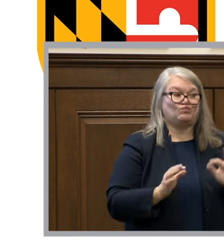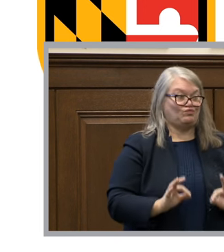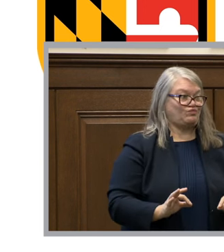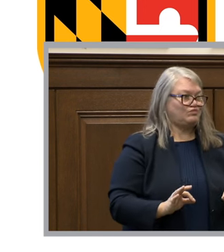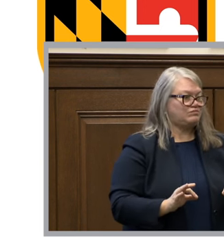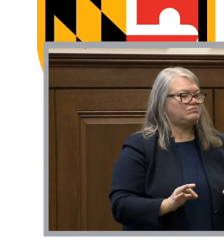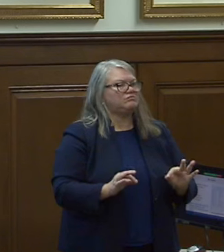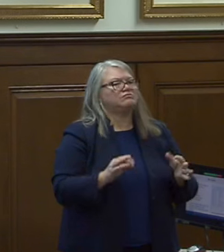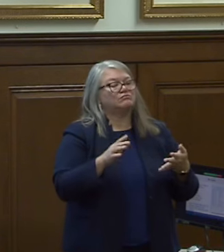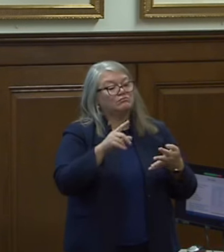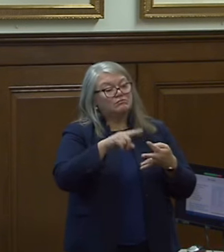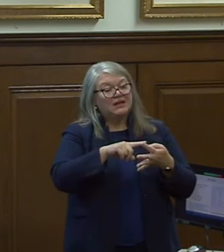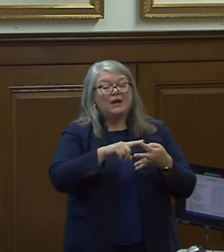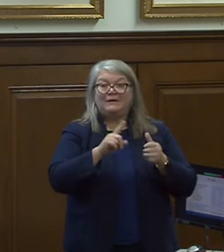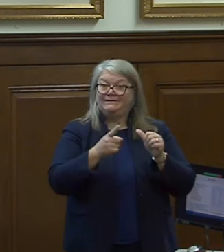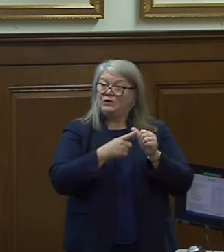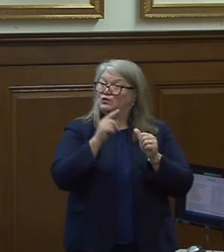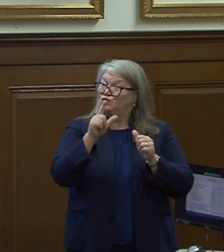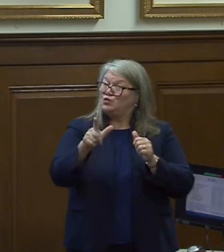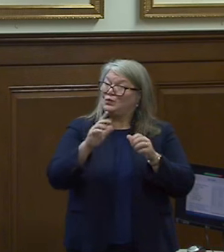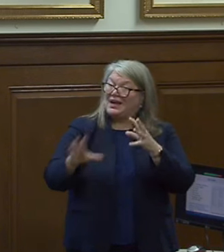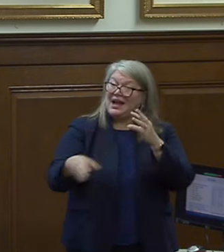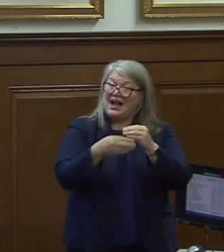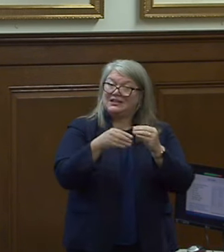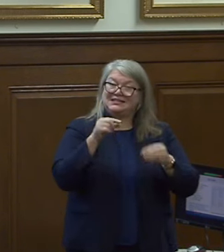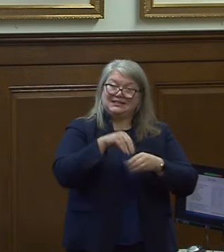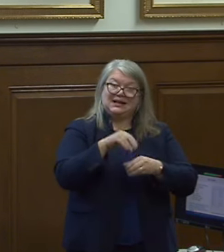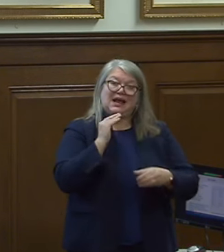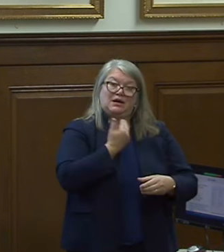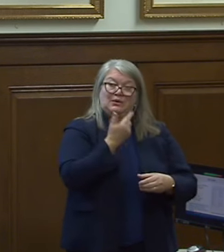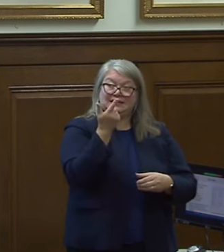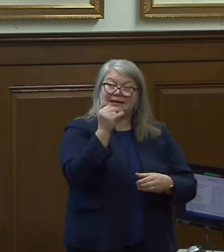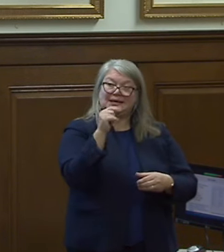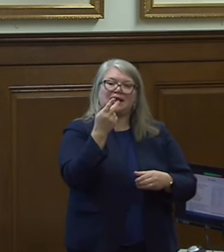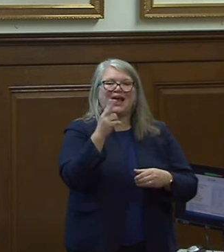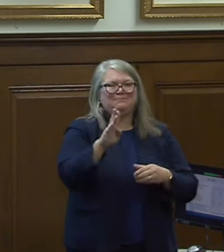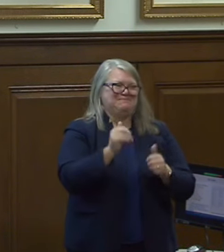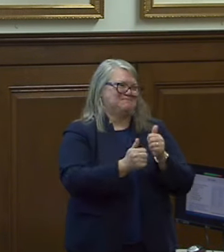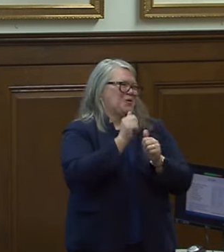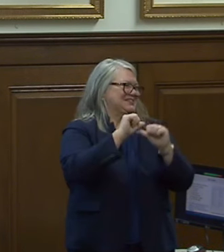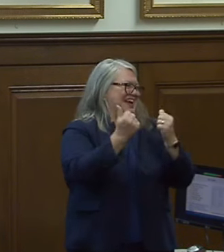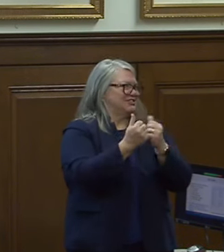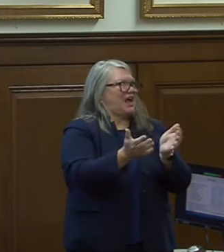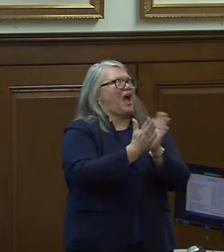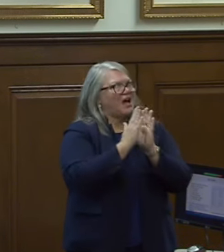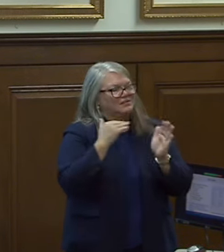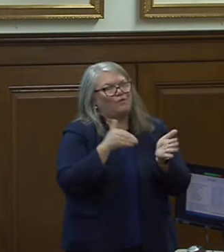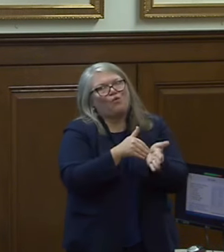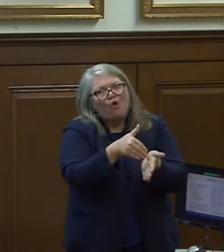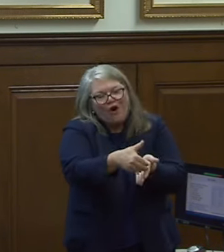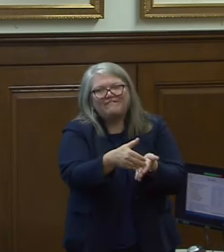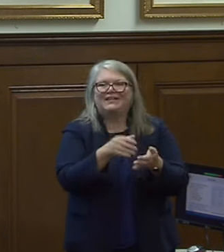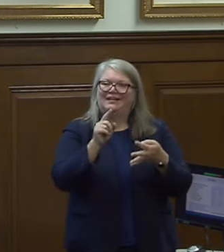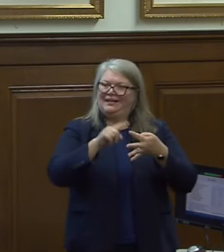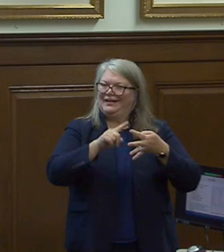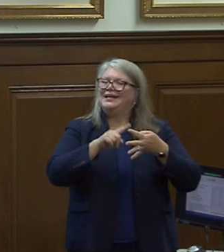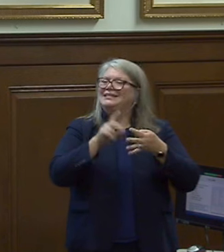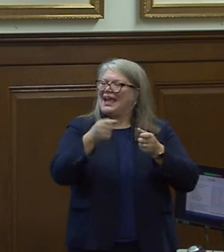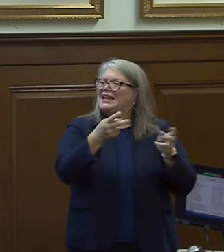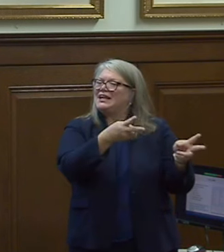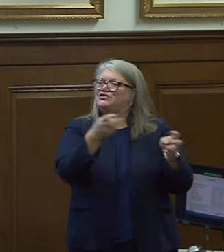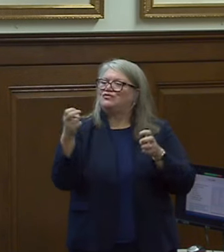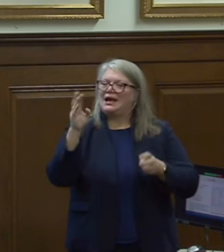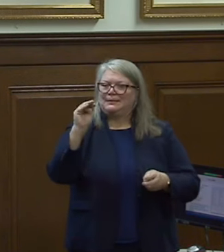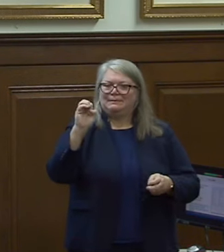so the first tool that we added to our github and the one that agencies have been asking the most for was something that could extract